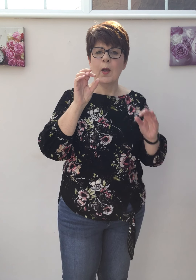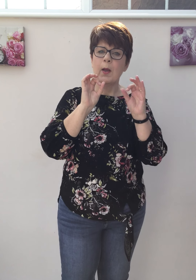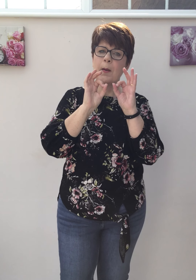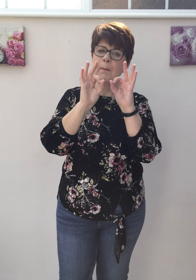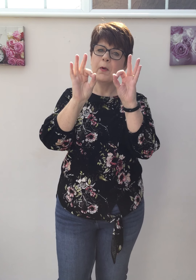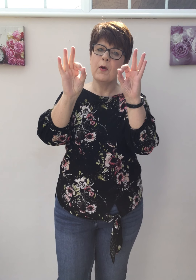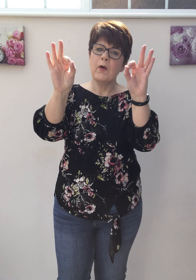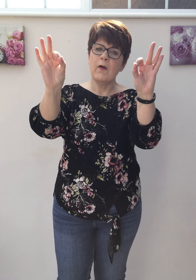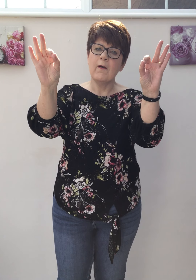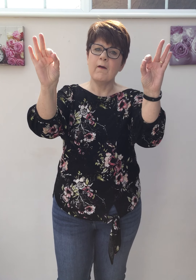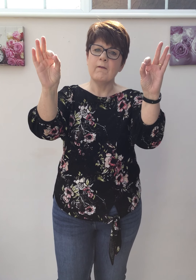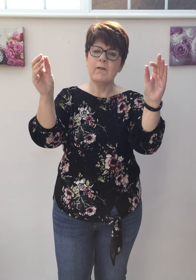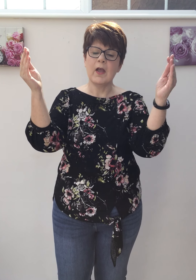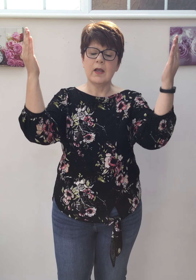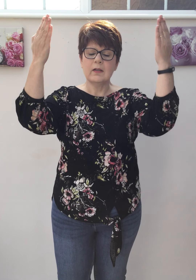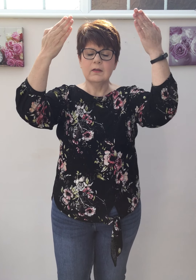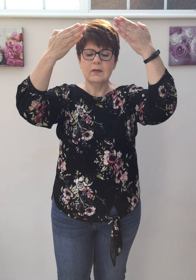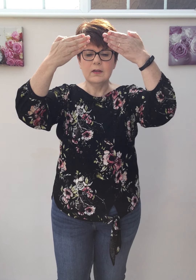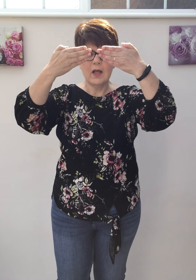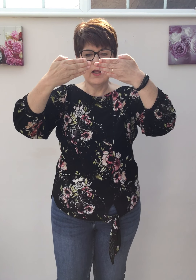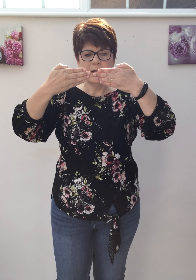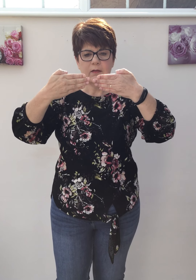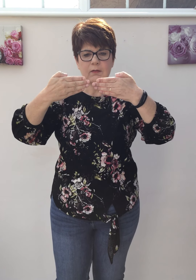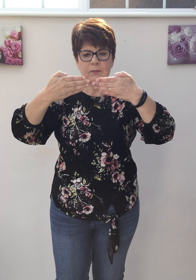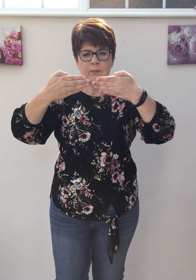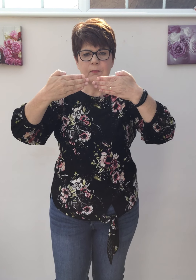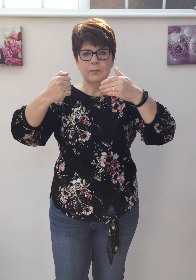perfect tonight You